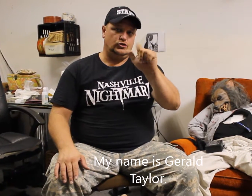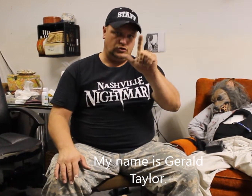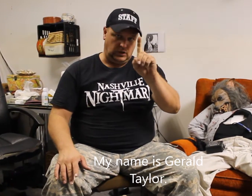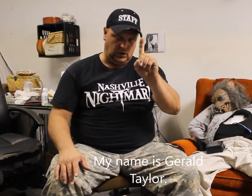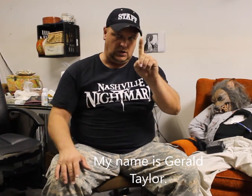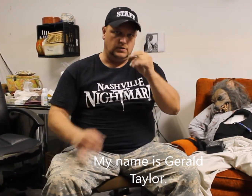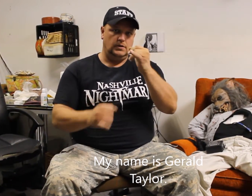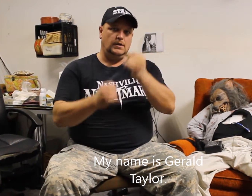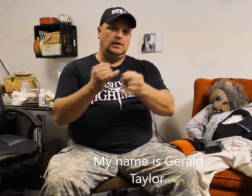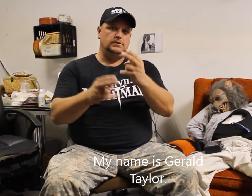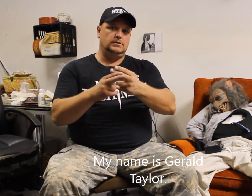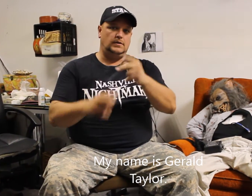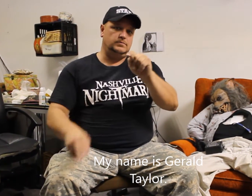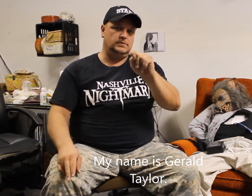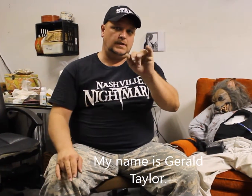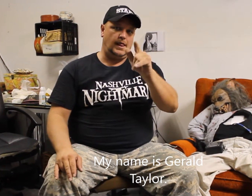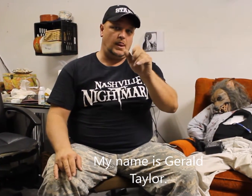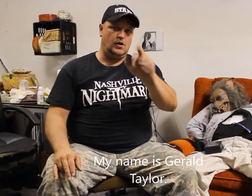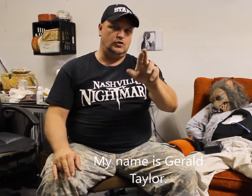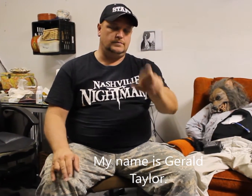My name is Gerald Taylor.